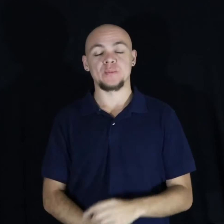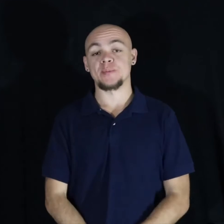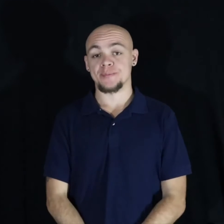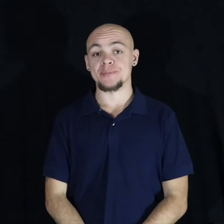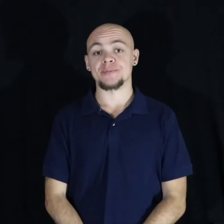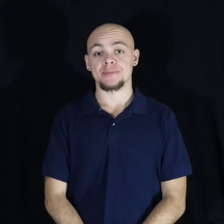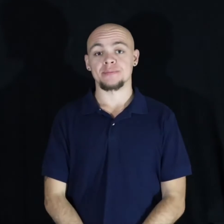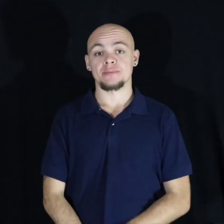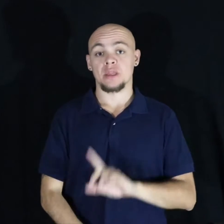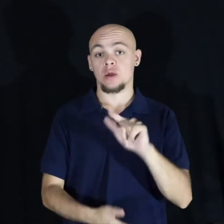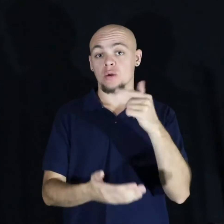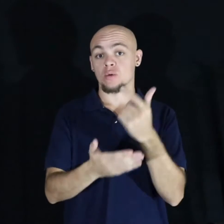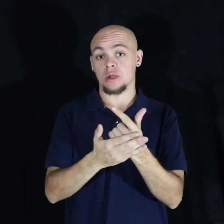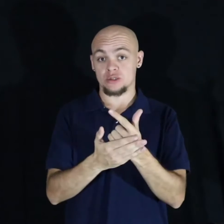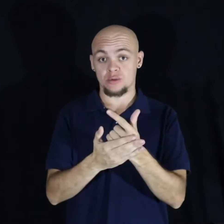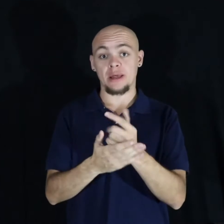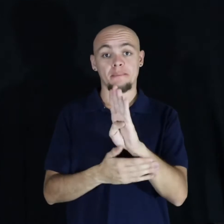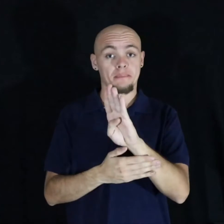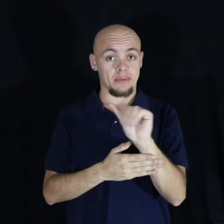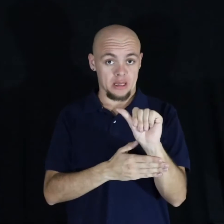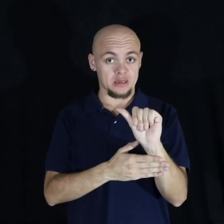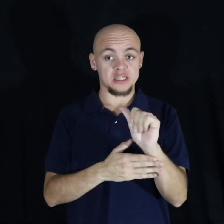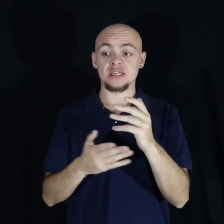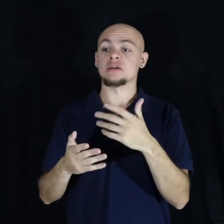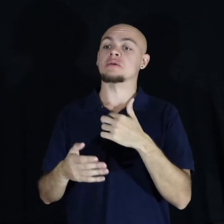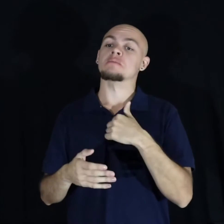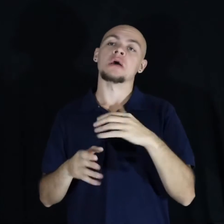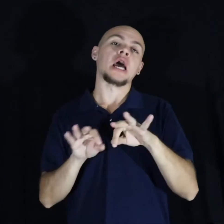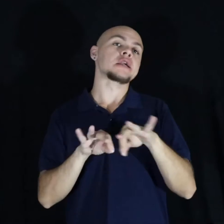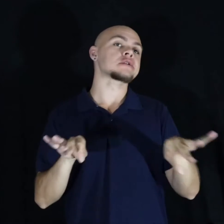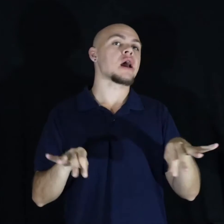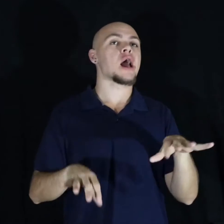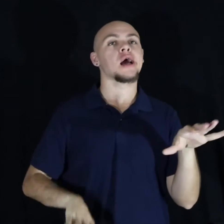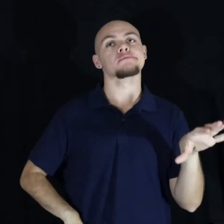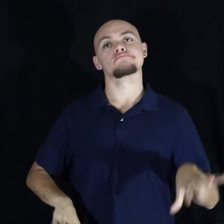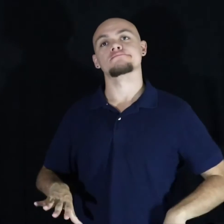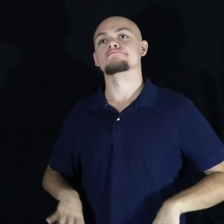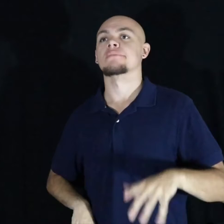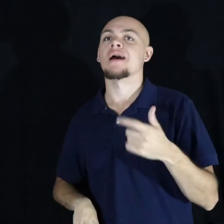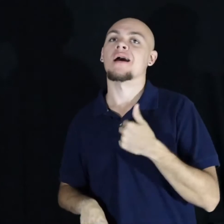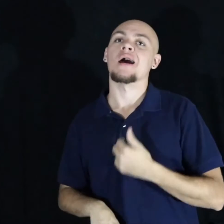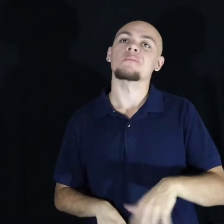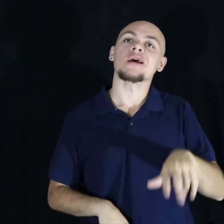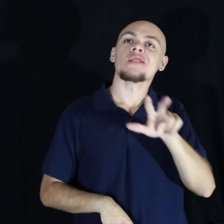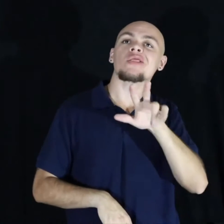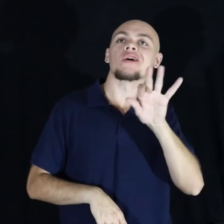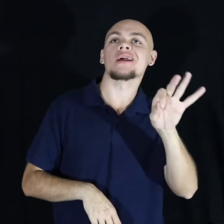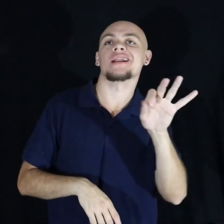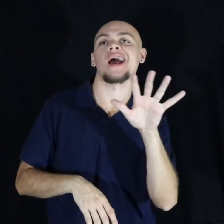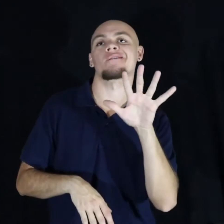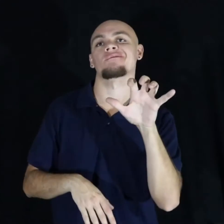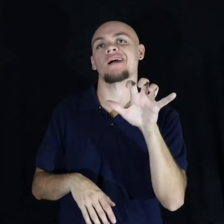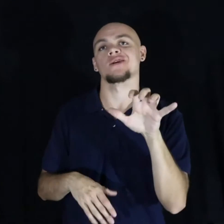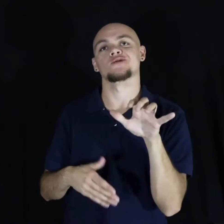I graduated with my undergrad, stepped on out with my degree, and I was like, I'm making $39,500. What's up?